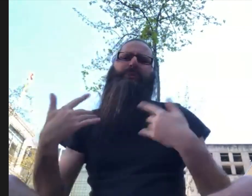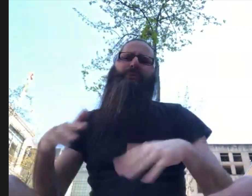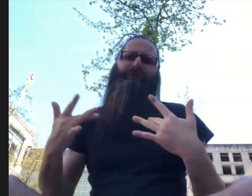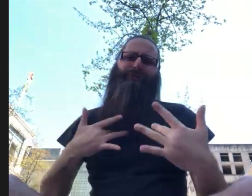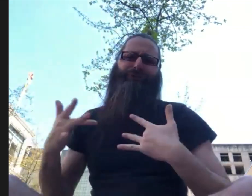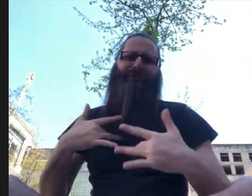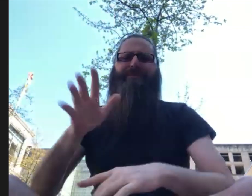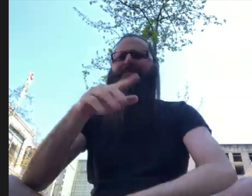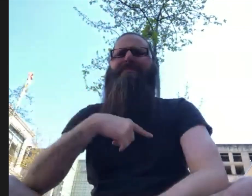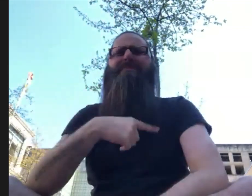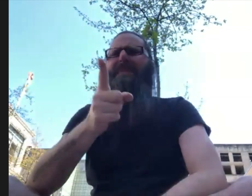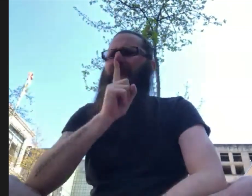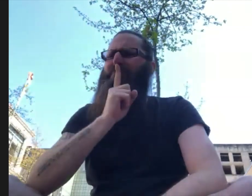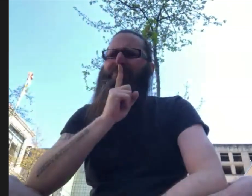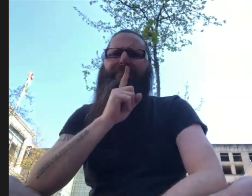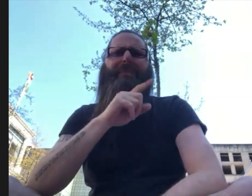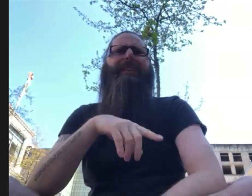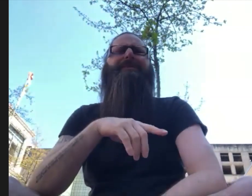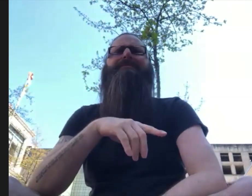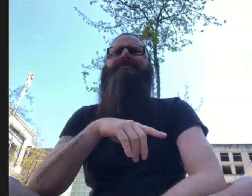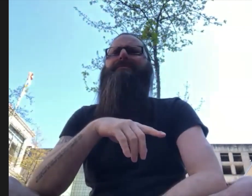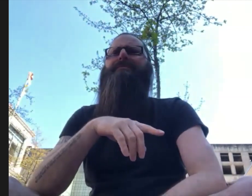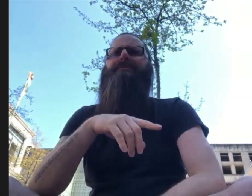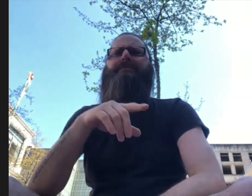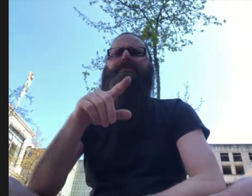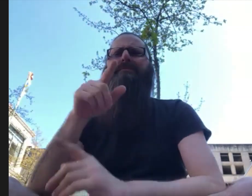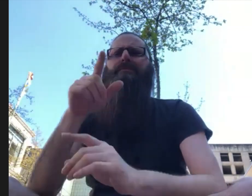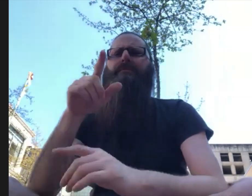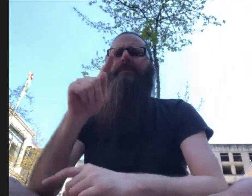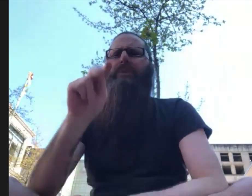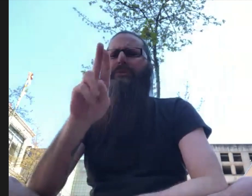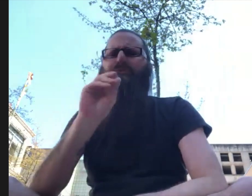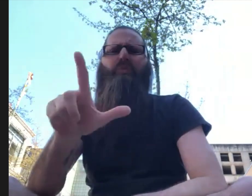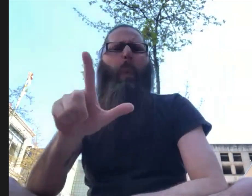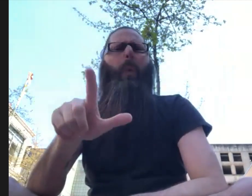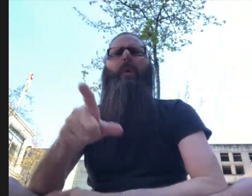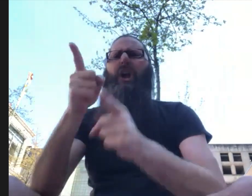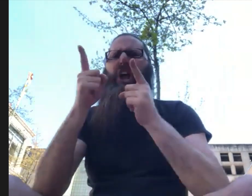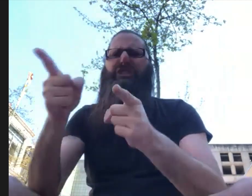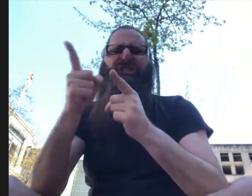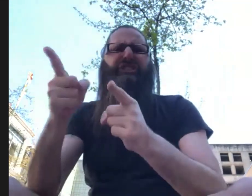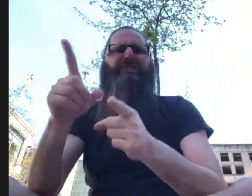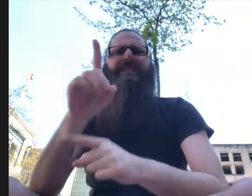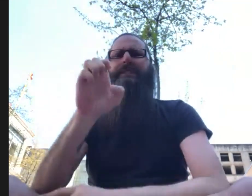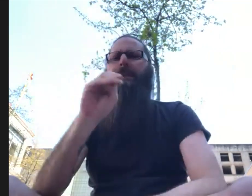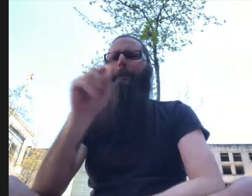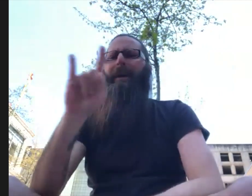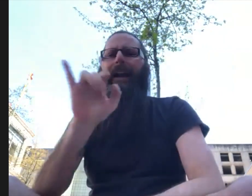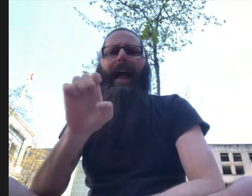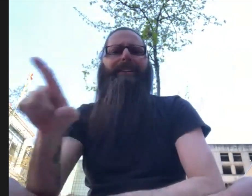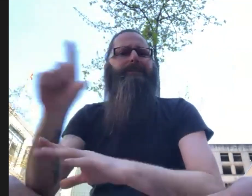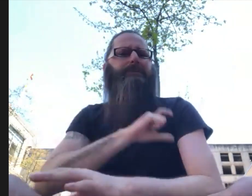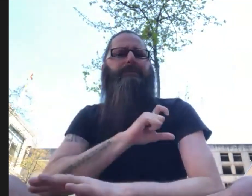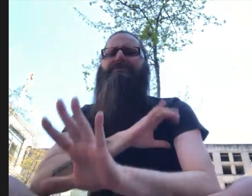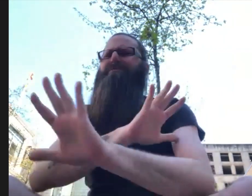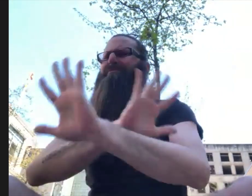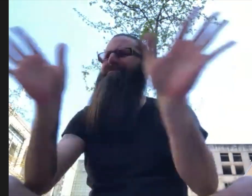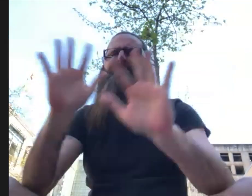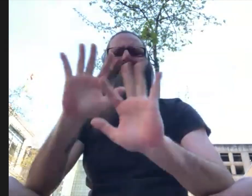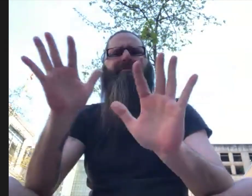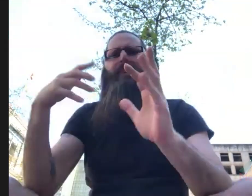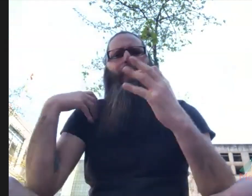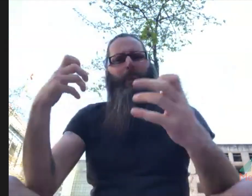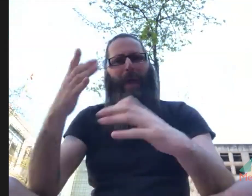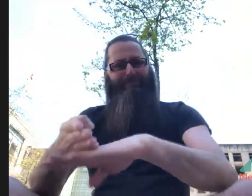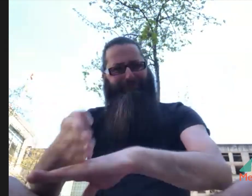until they were caught being recorded. They, at that point, could already be infected already be dirty and it doesn't matter.